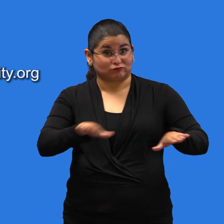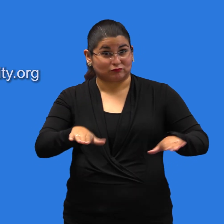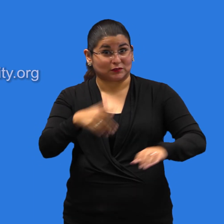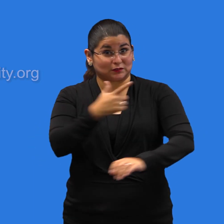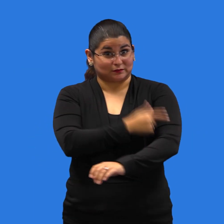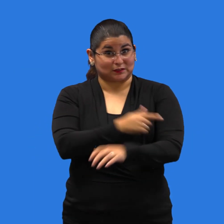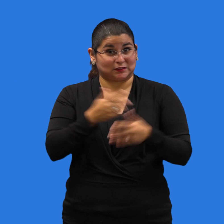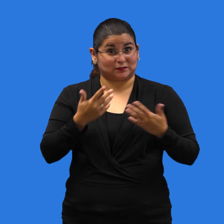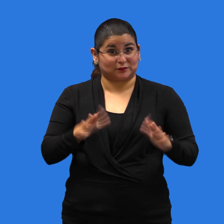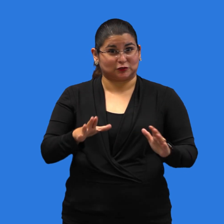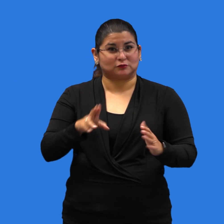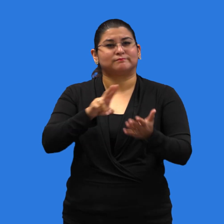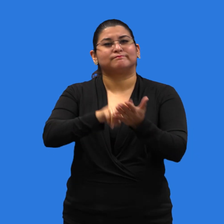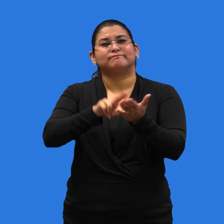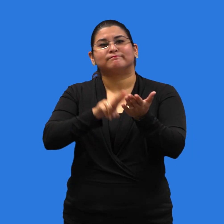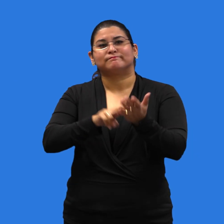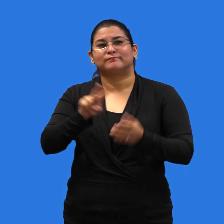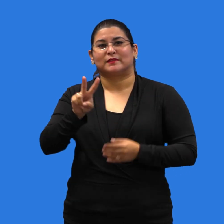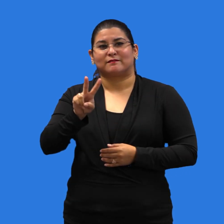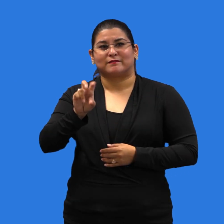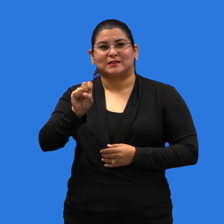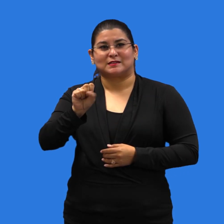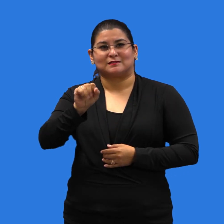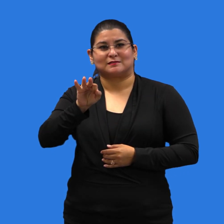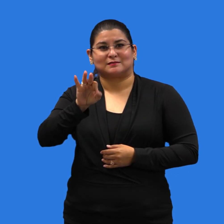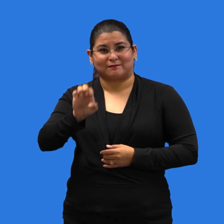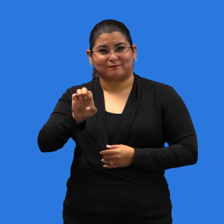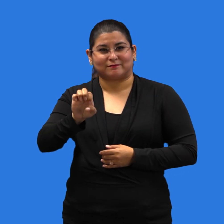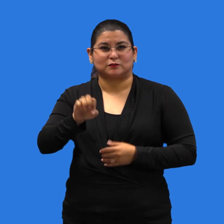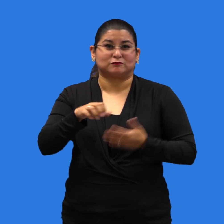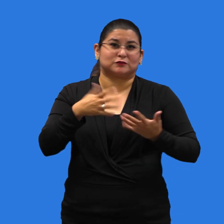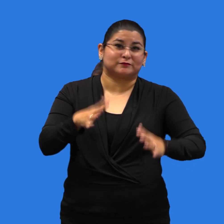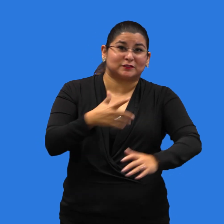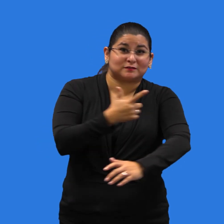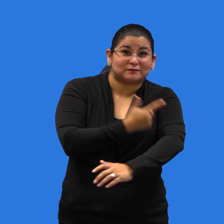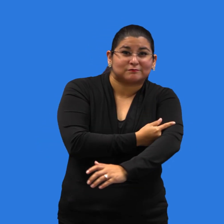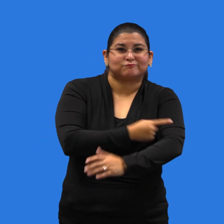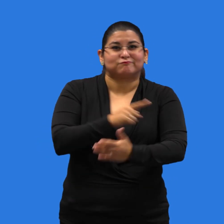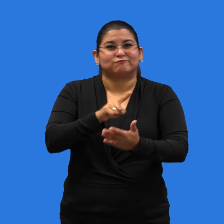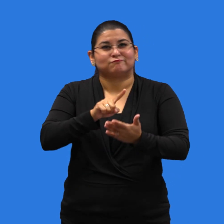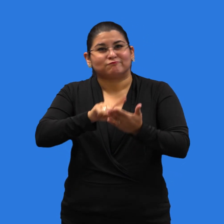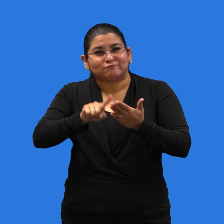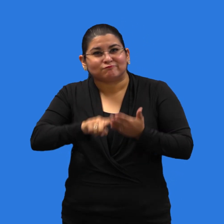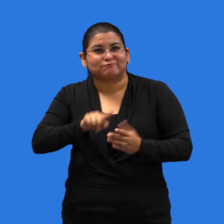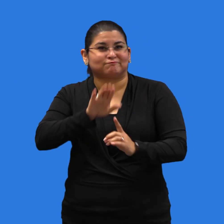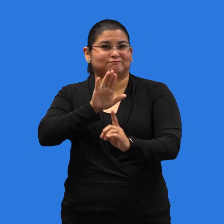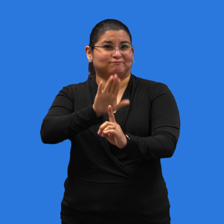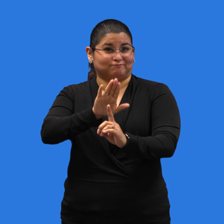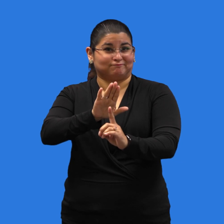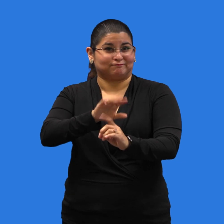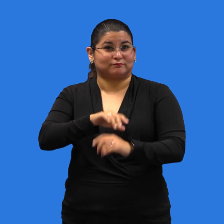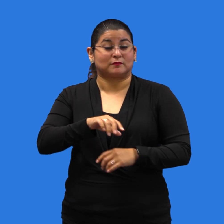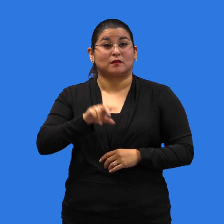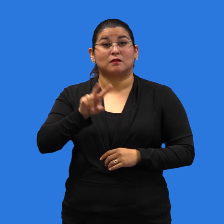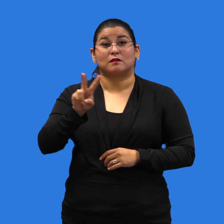After getting your child vaccinated, enroll them in the V-SAFE after vaccination